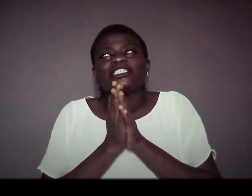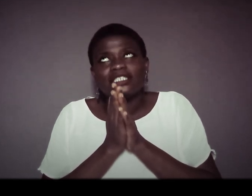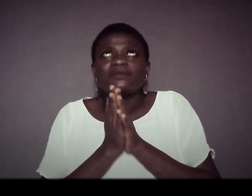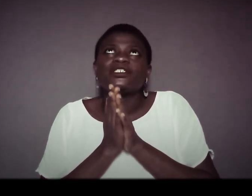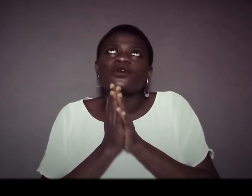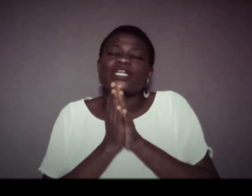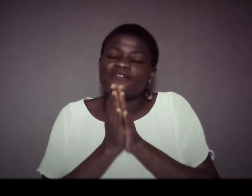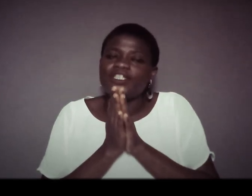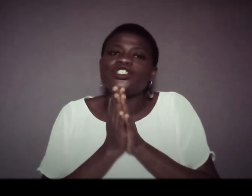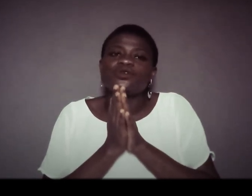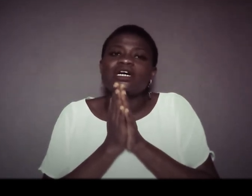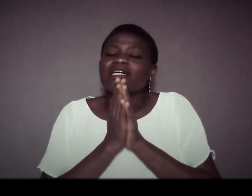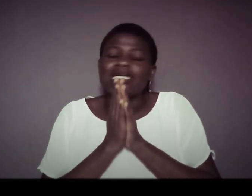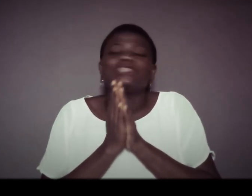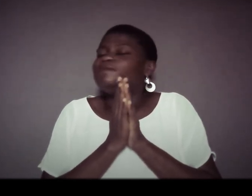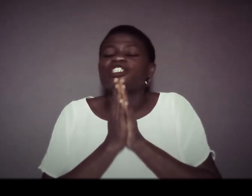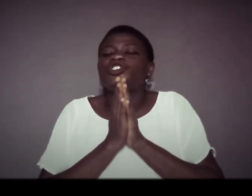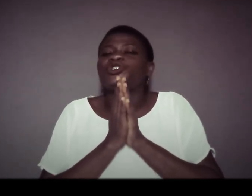subsequent video god bless you